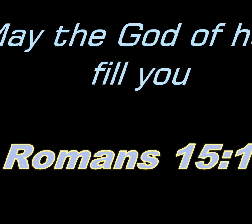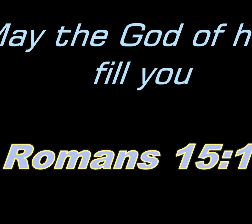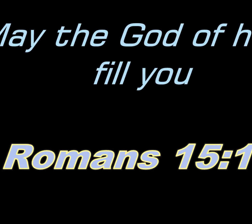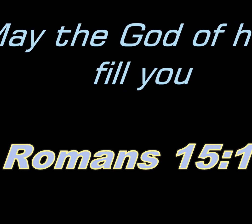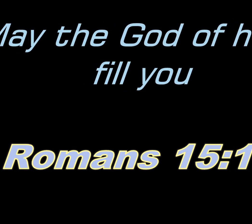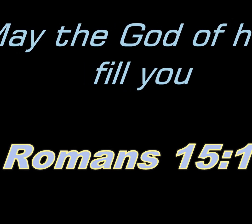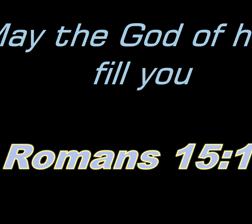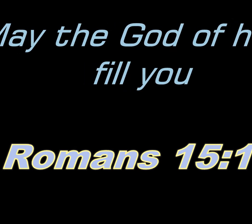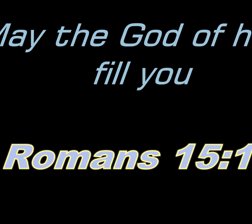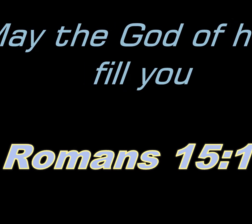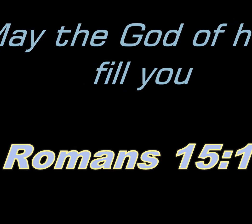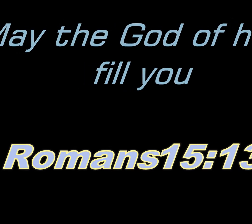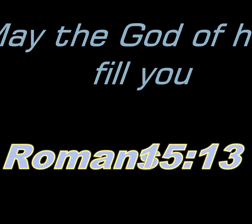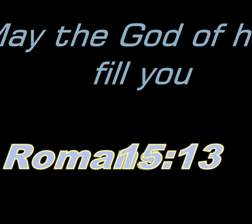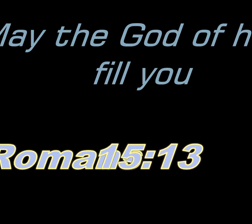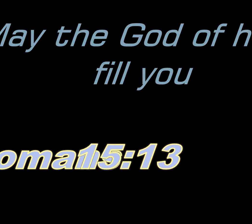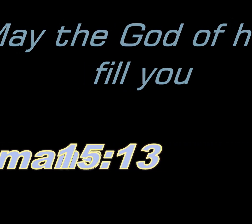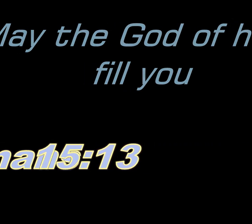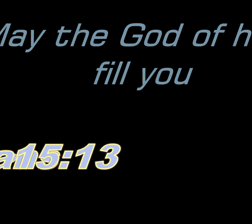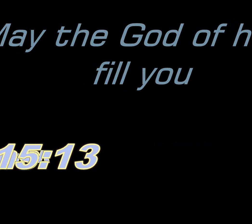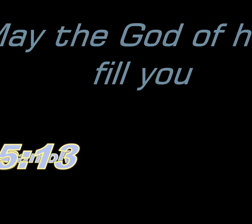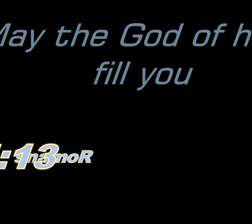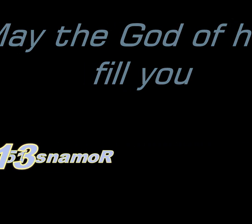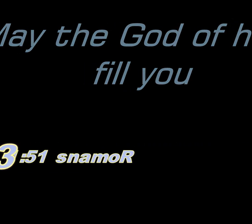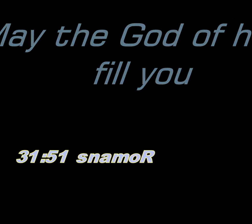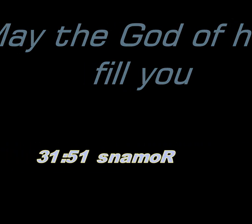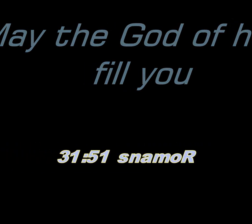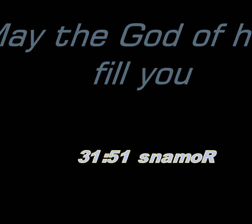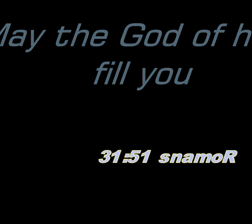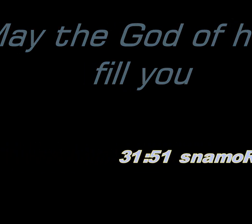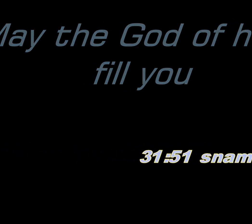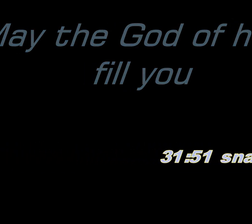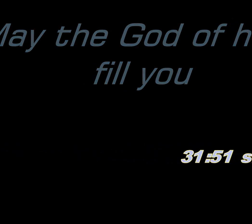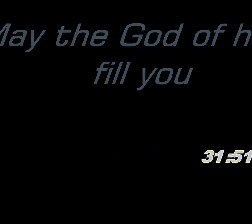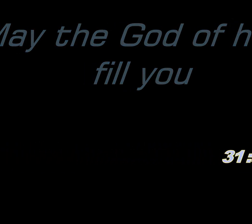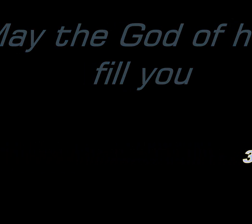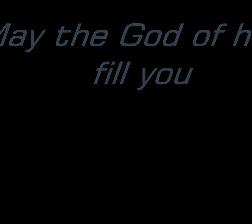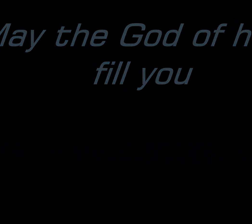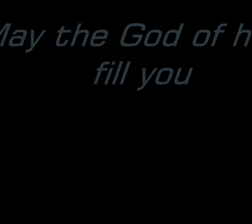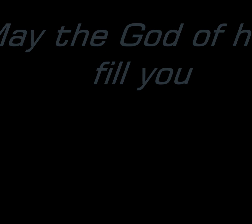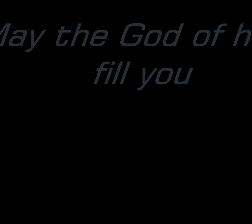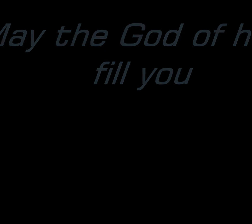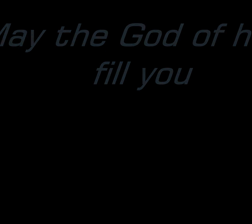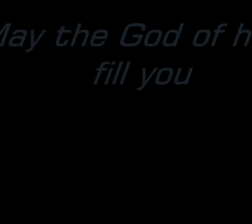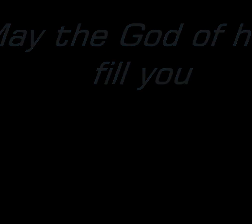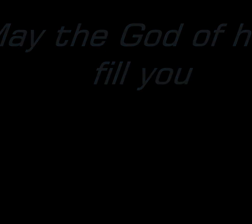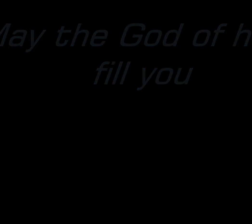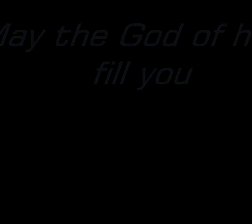why? I Starồng that of f insi Nearth of of